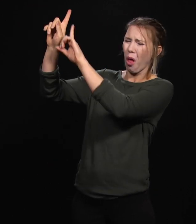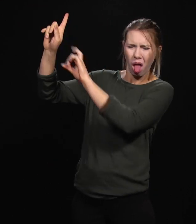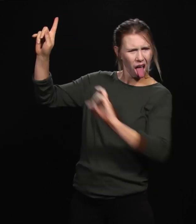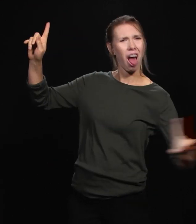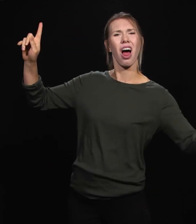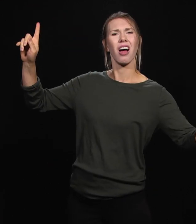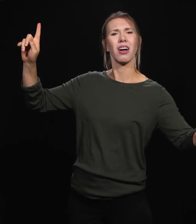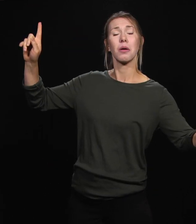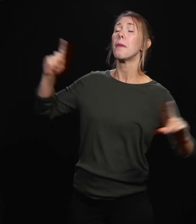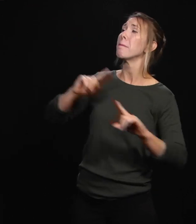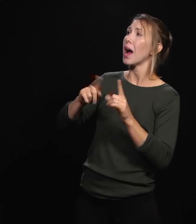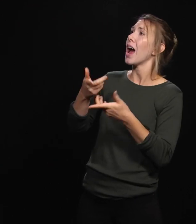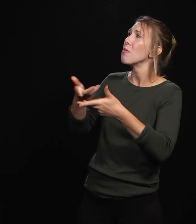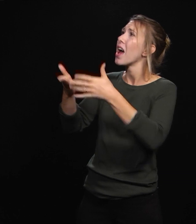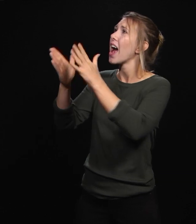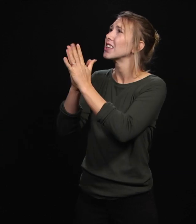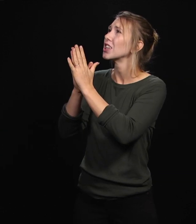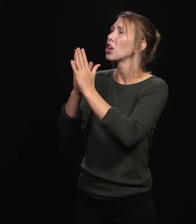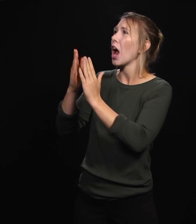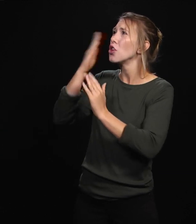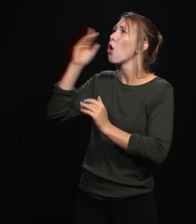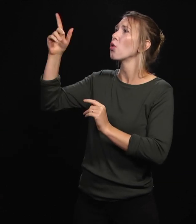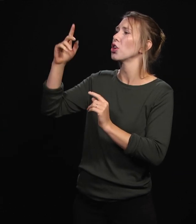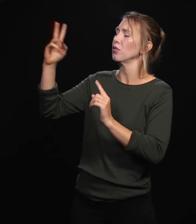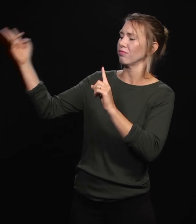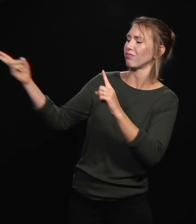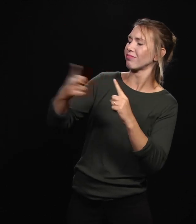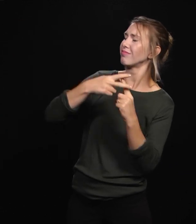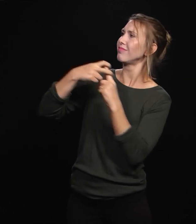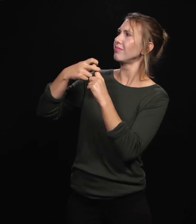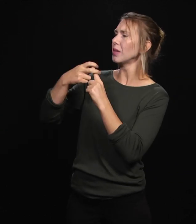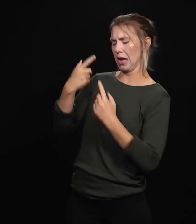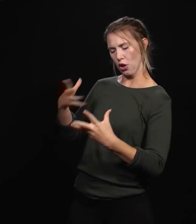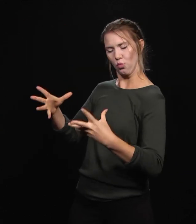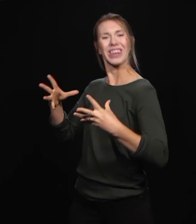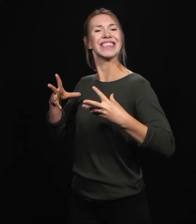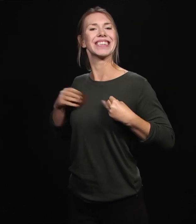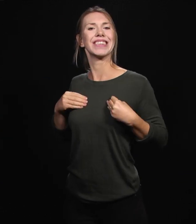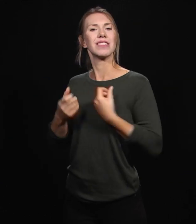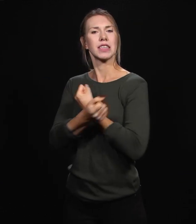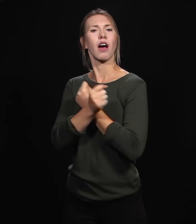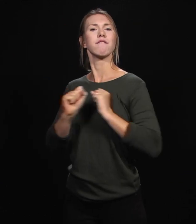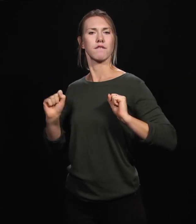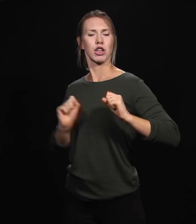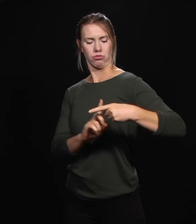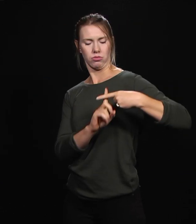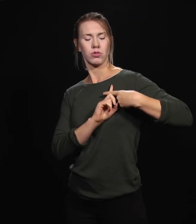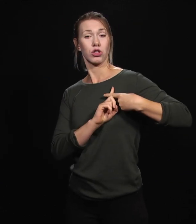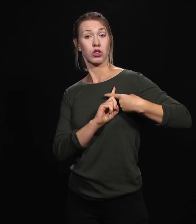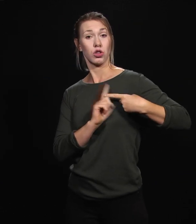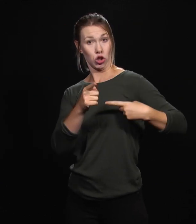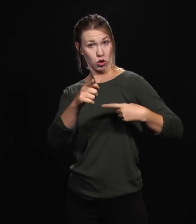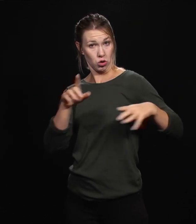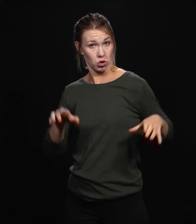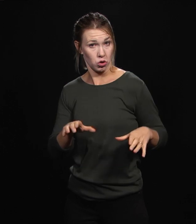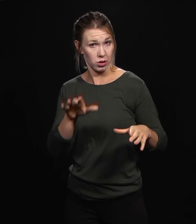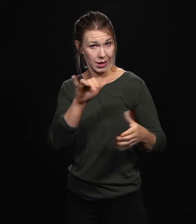I know you're coming to me. I'm asking you to save me. I receive that salvation. And so what you've done today is you have rewritten the story